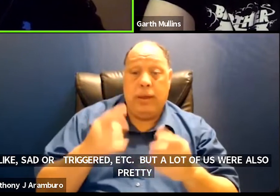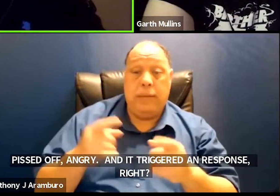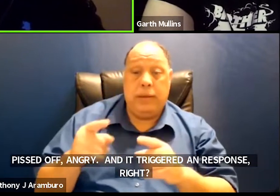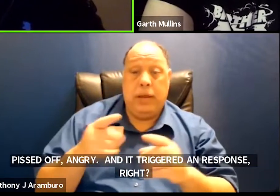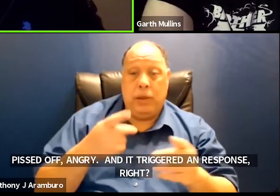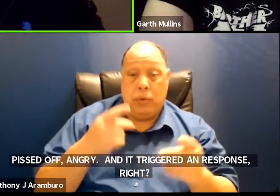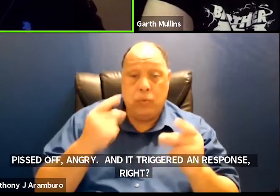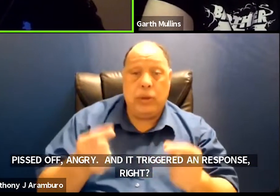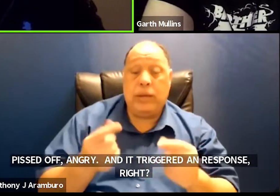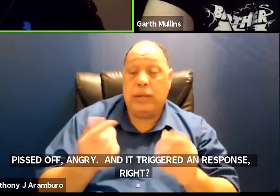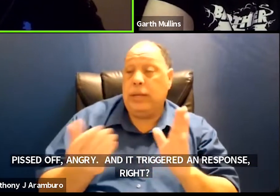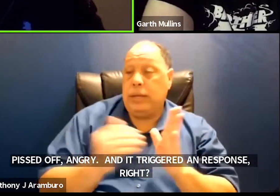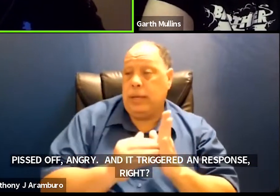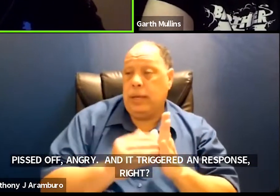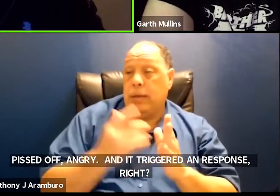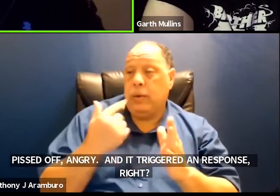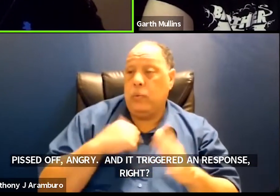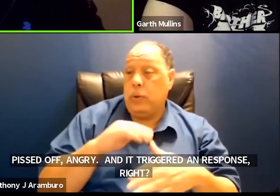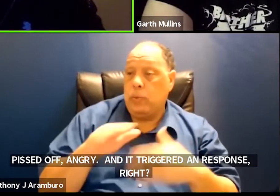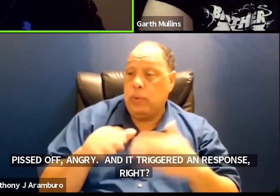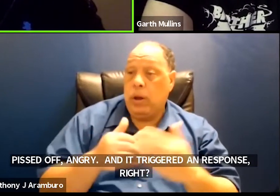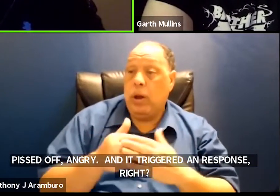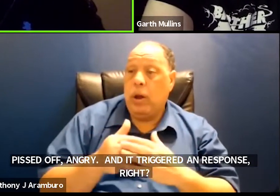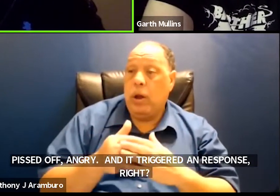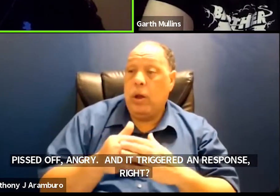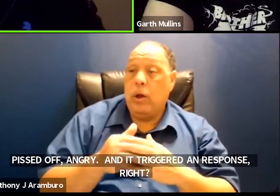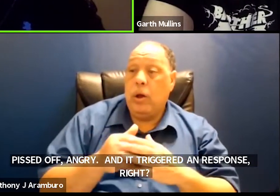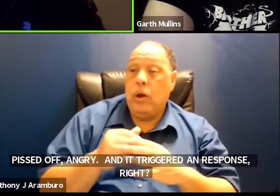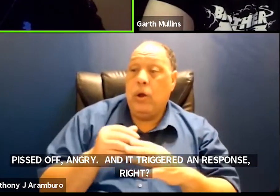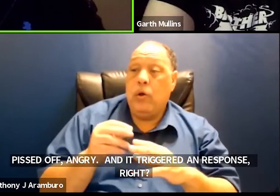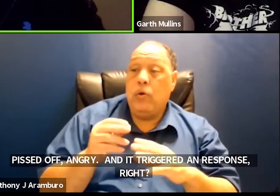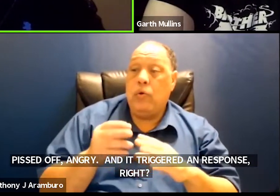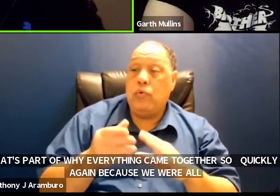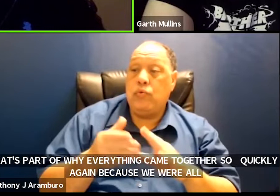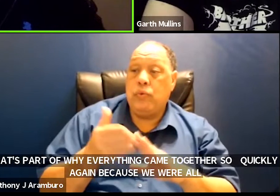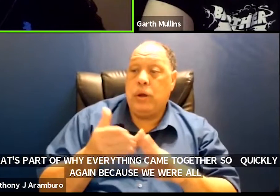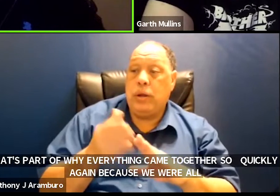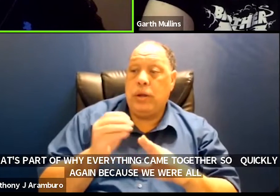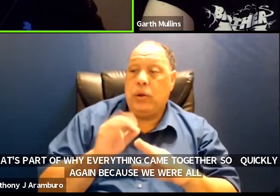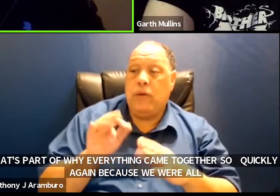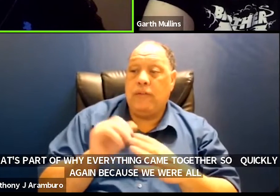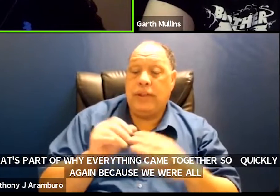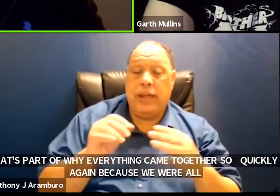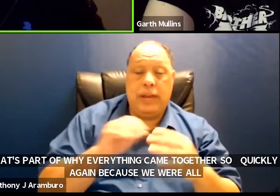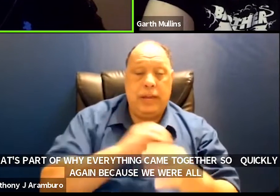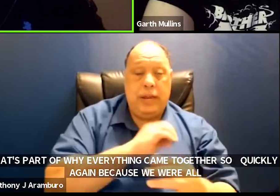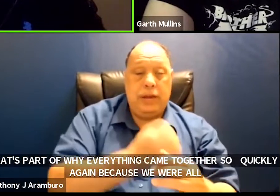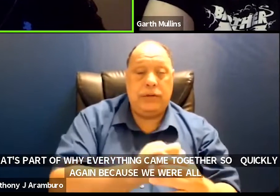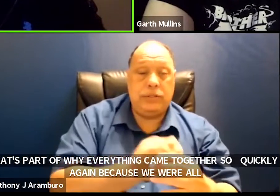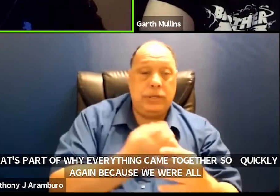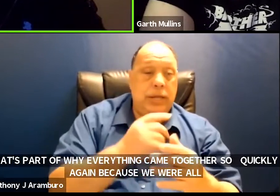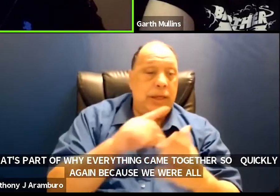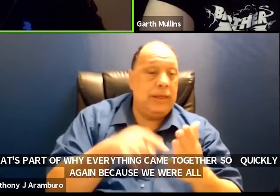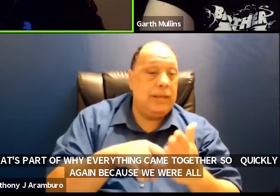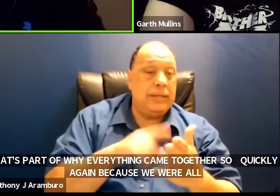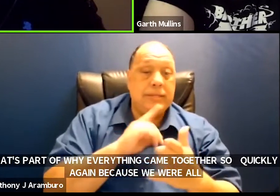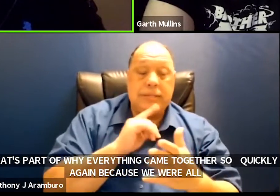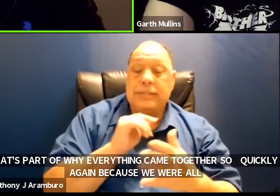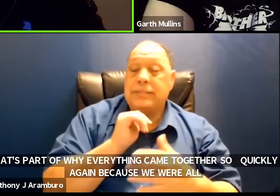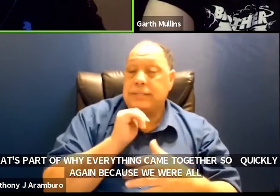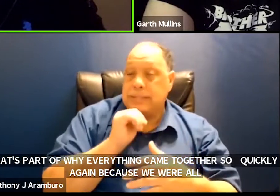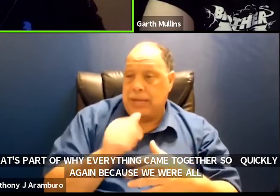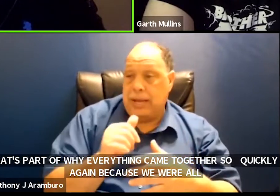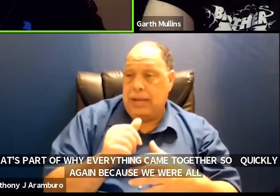um because we were all running off of that energy of just like well this is shit this is this is not gonna stand like we're gonna